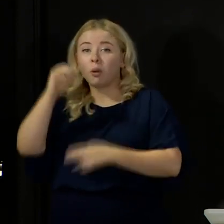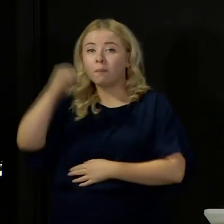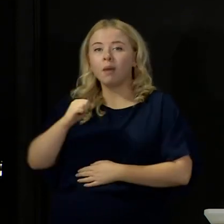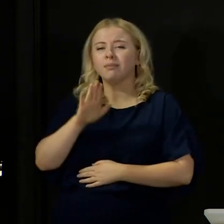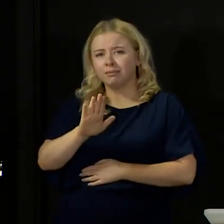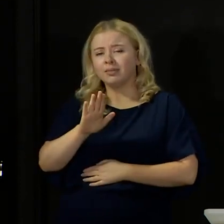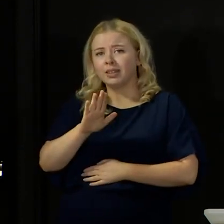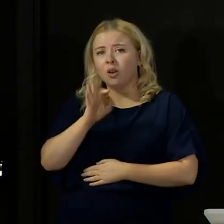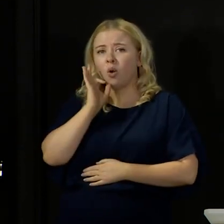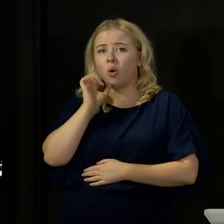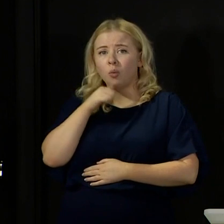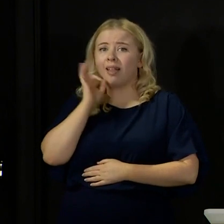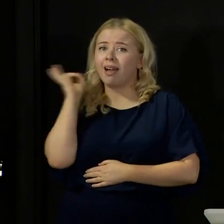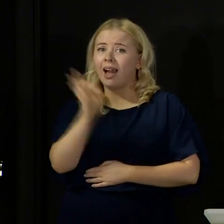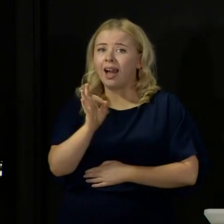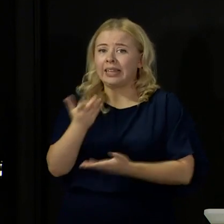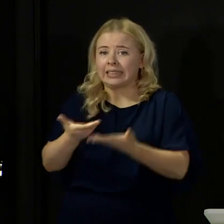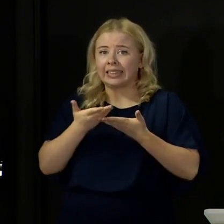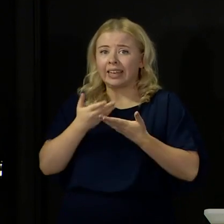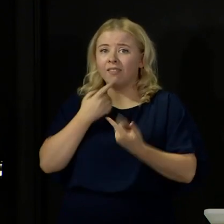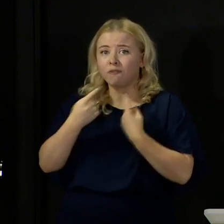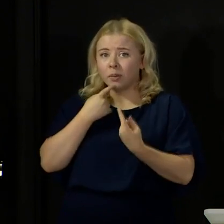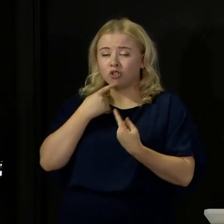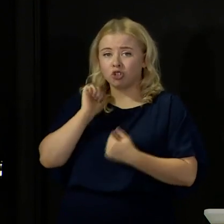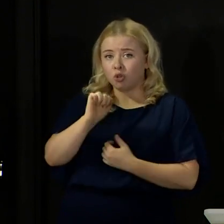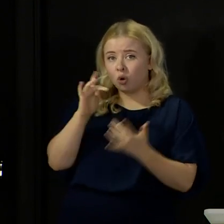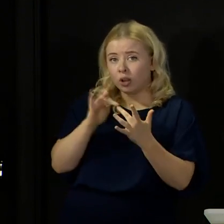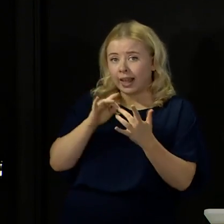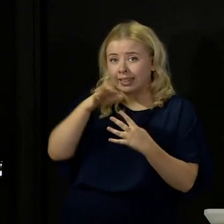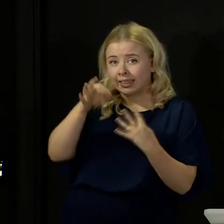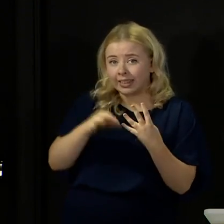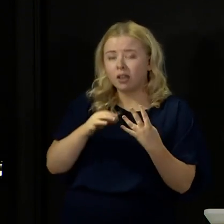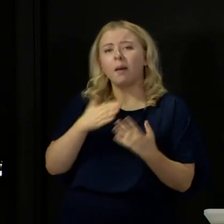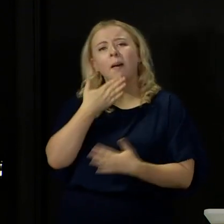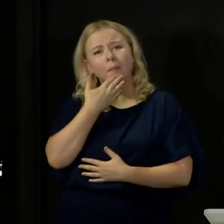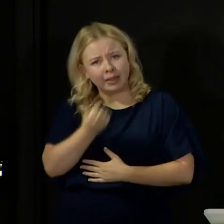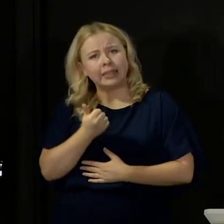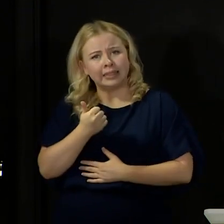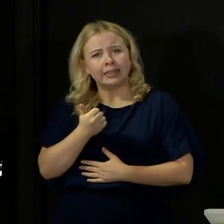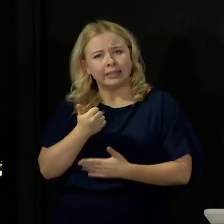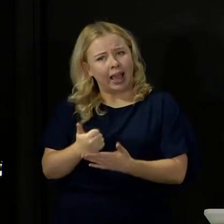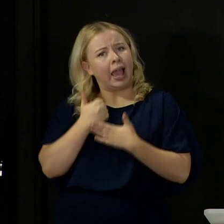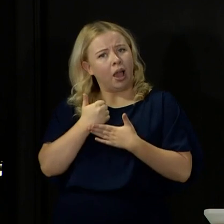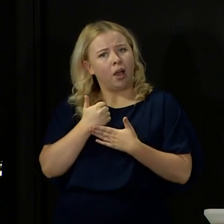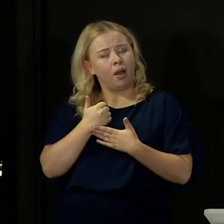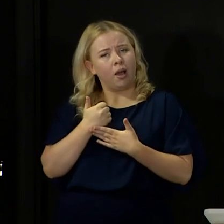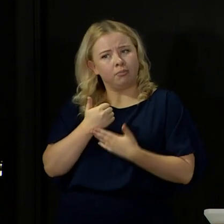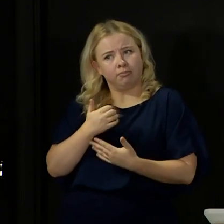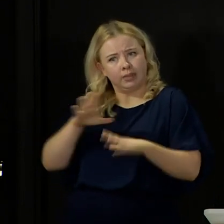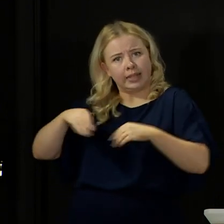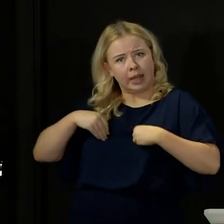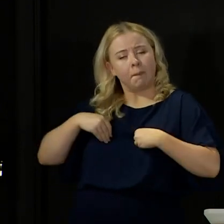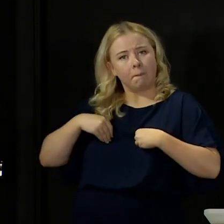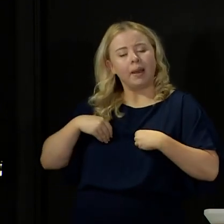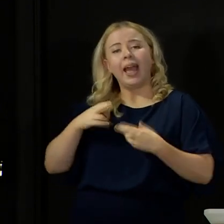to provide contact details. You should cooperate with anyone who is asking you to do that. In fact if you're not prepared to provide your